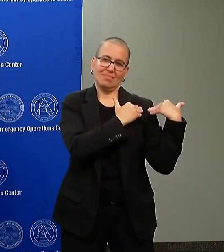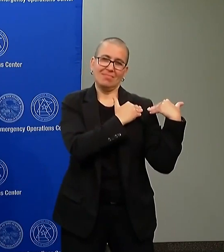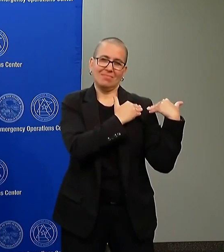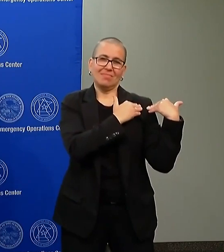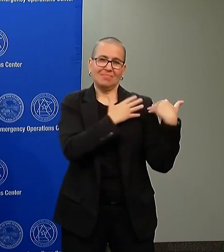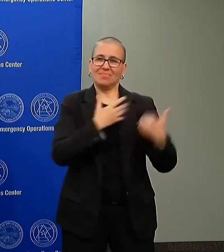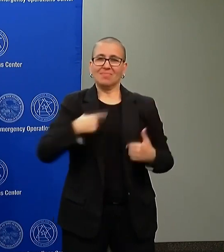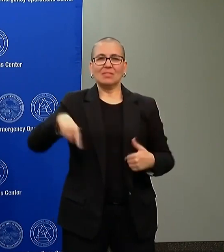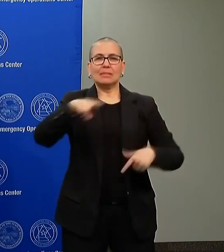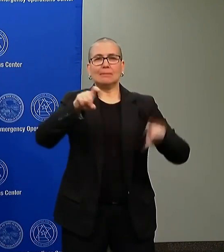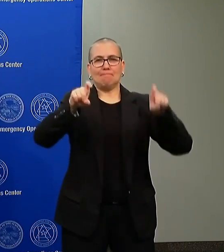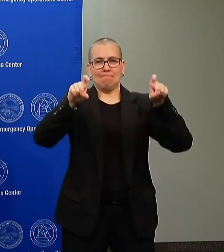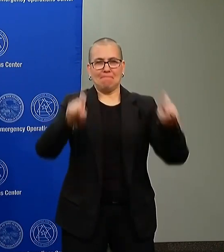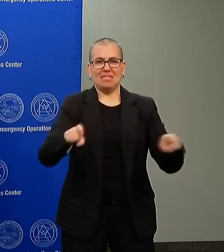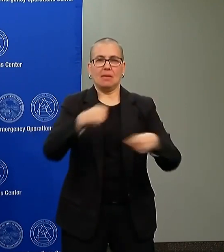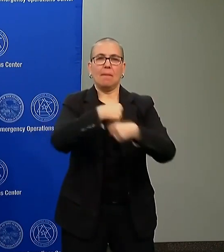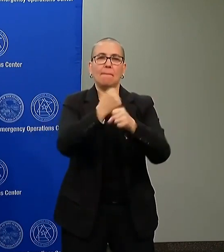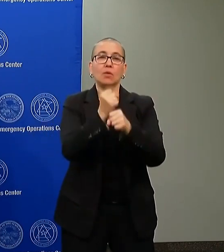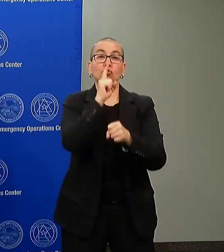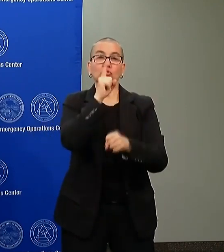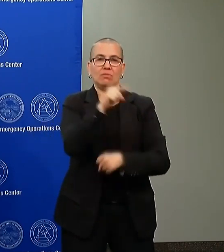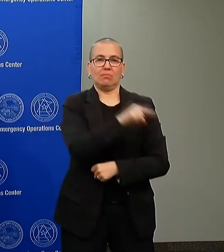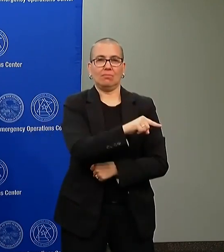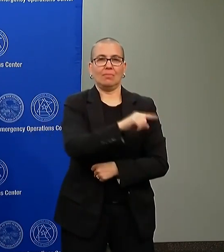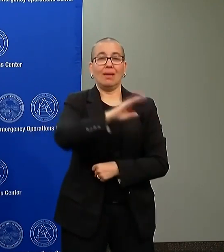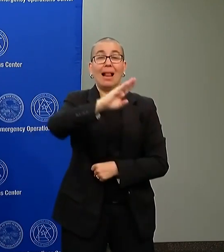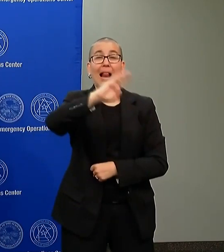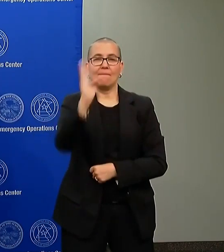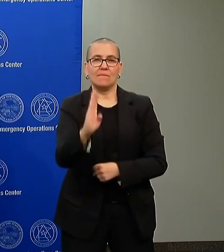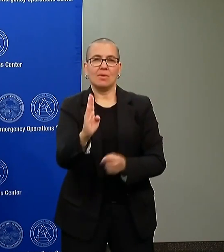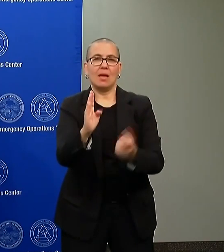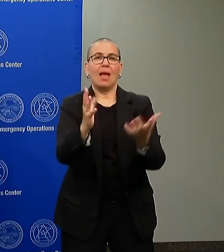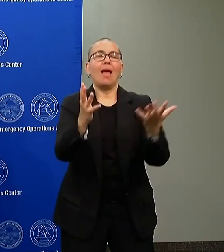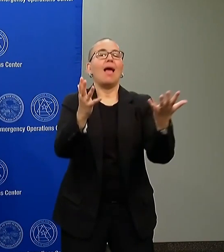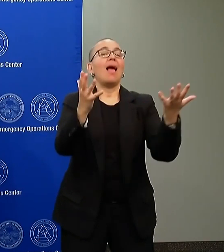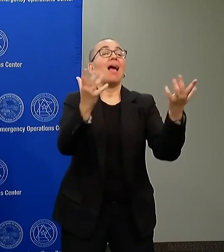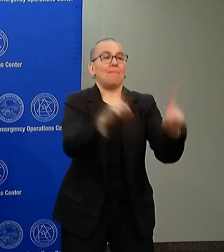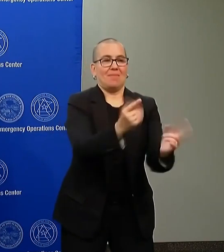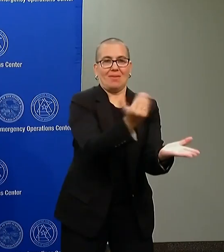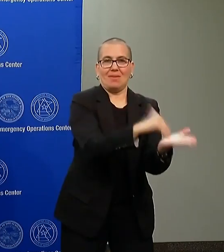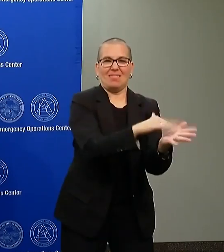this from happening again. We stand with you. I stand with you.